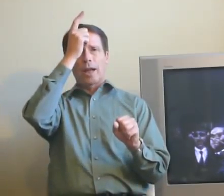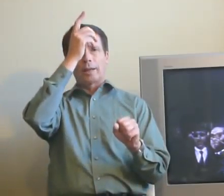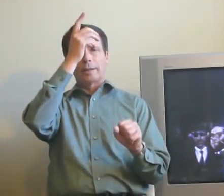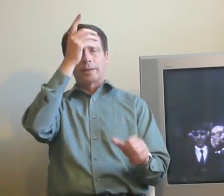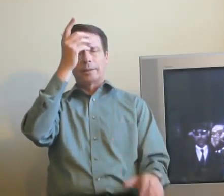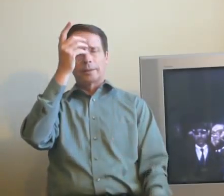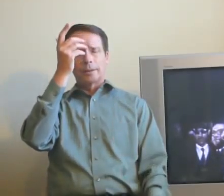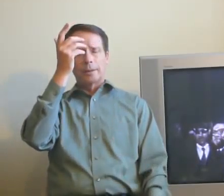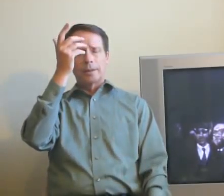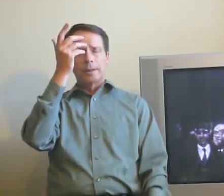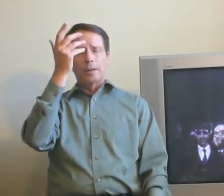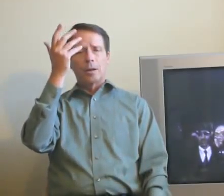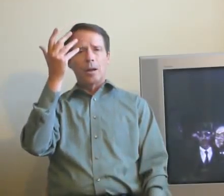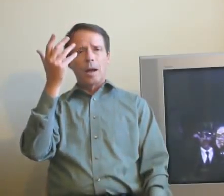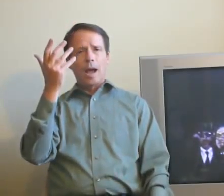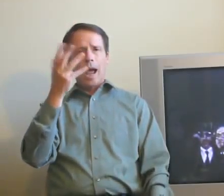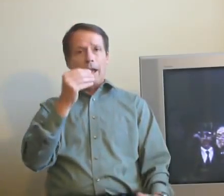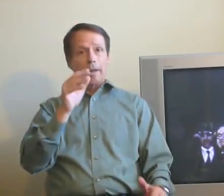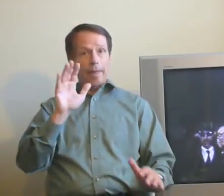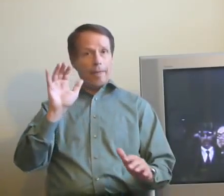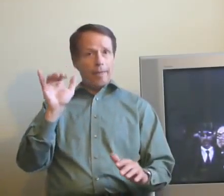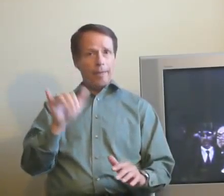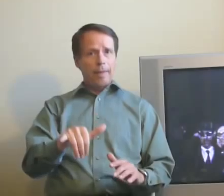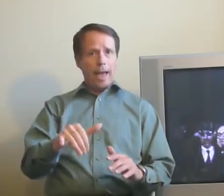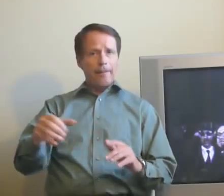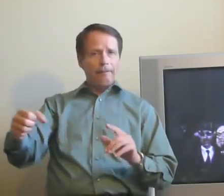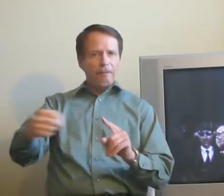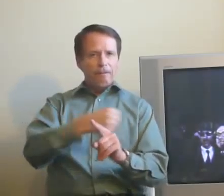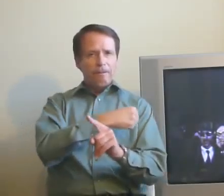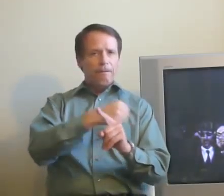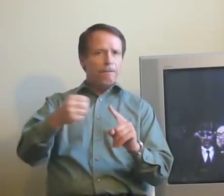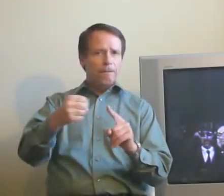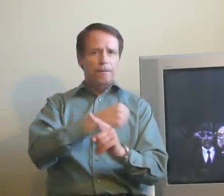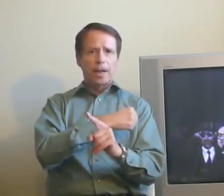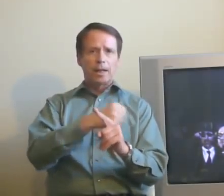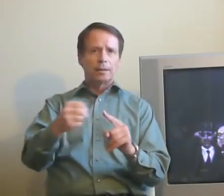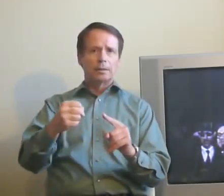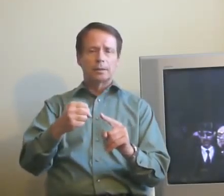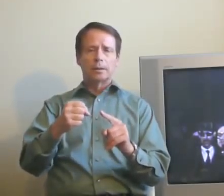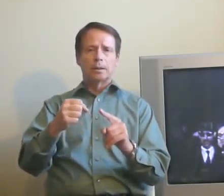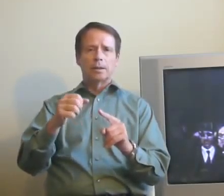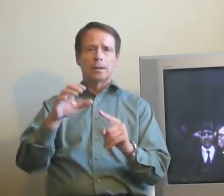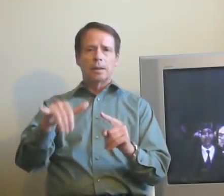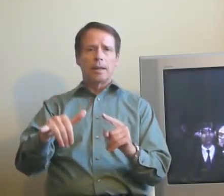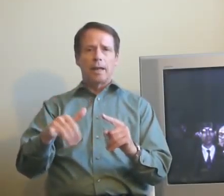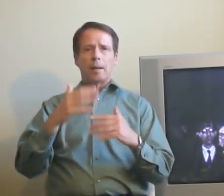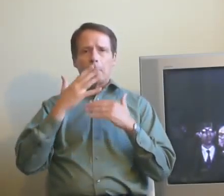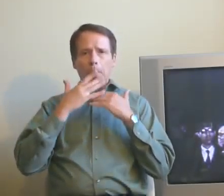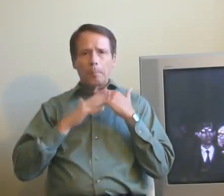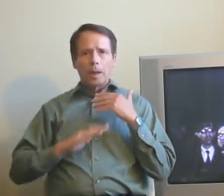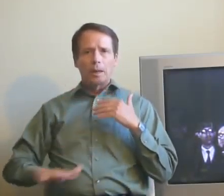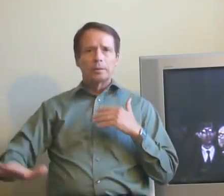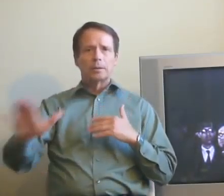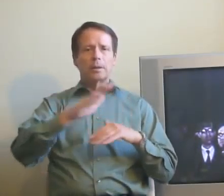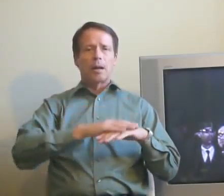and replace that violence and stain of bloodshed that is spread across our land